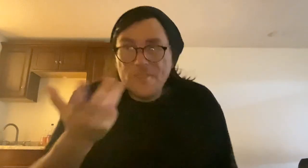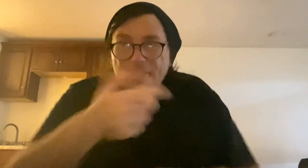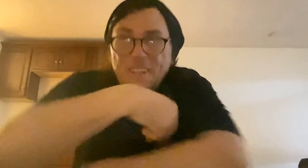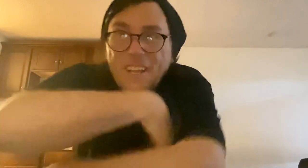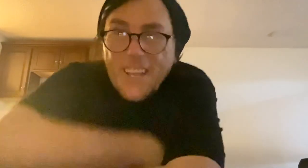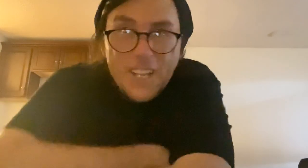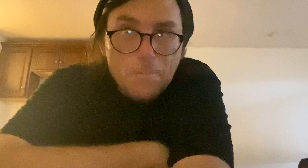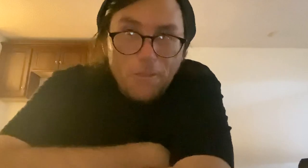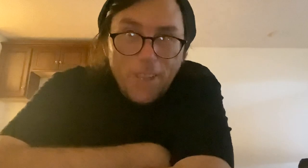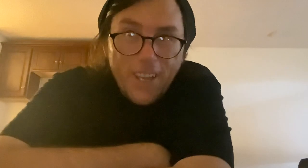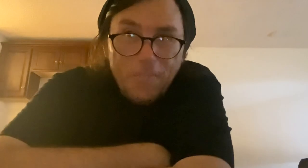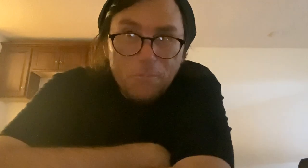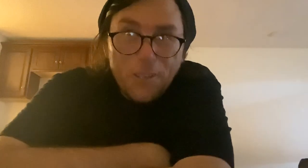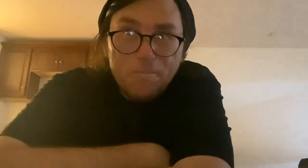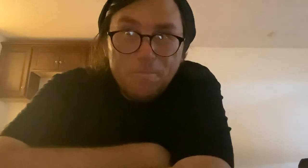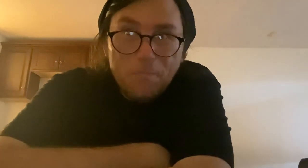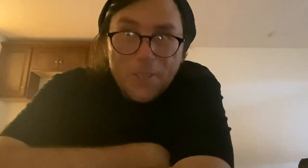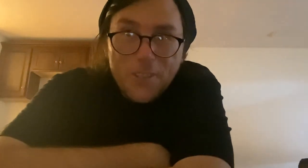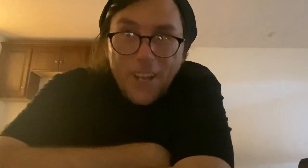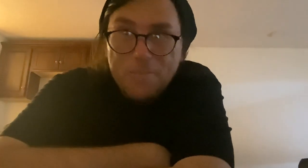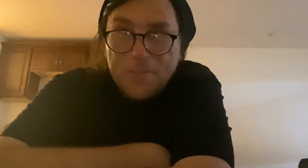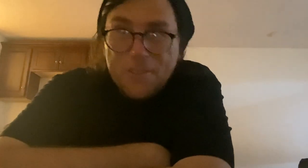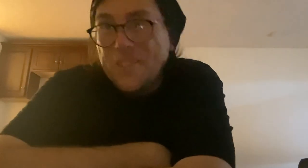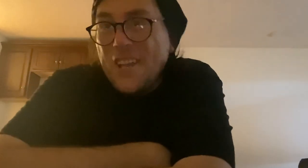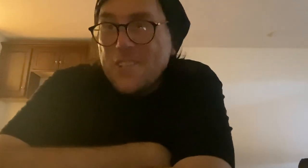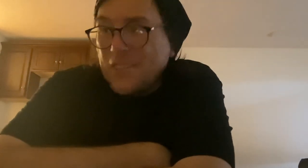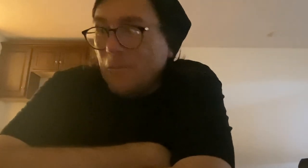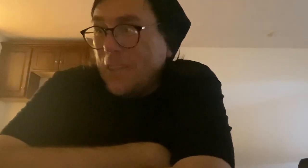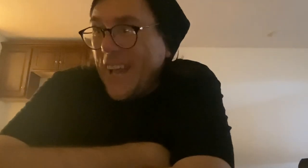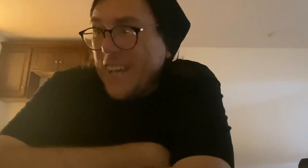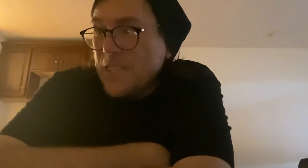It's pretty vague and pretty much up to discussion of what that is.